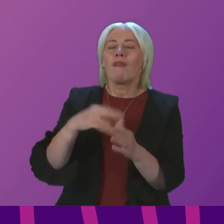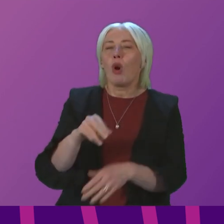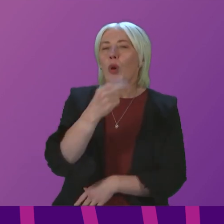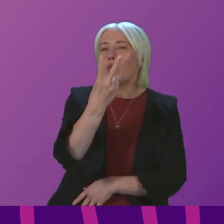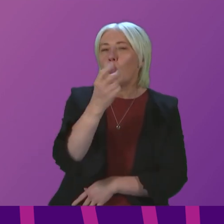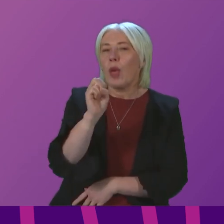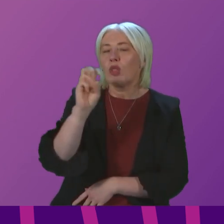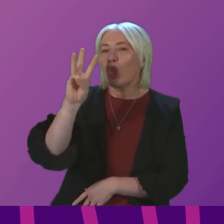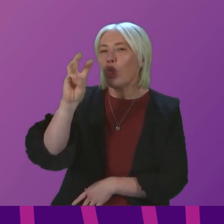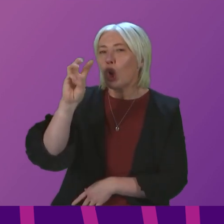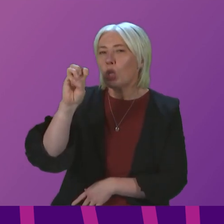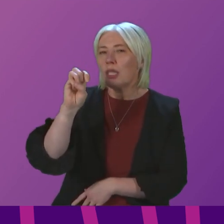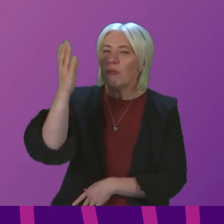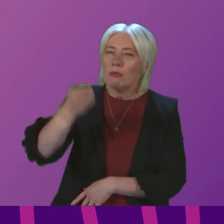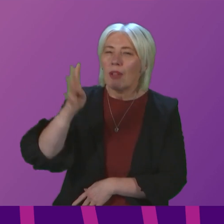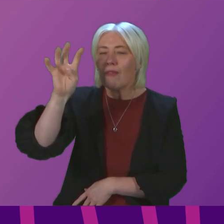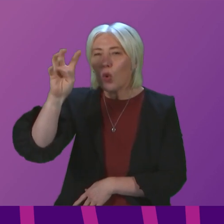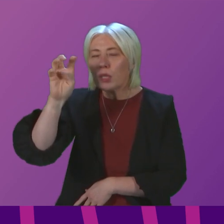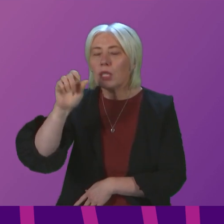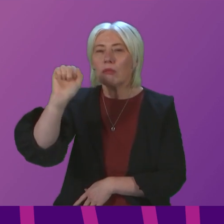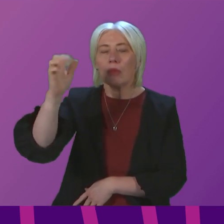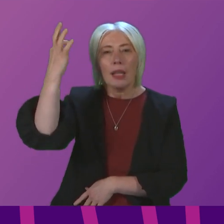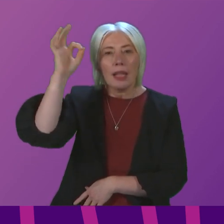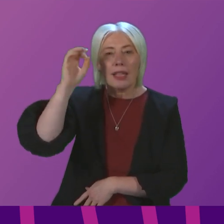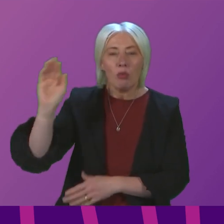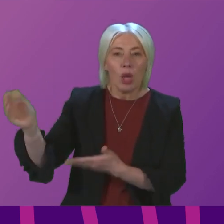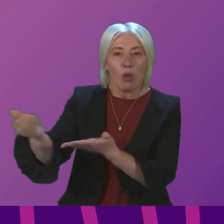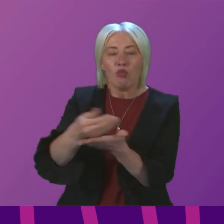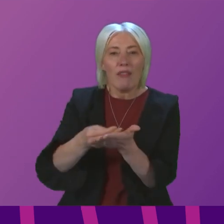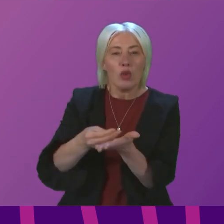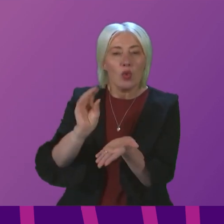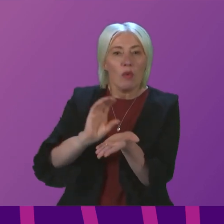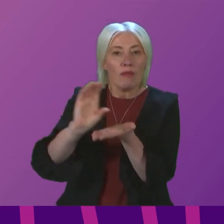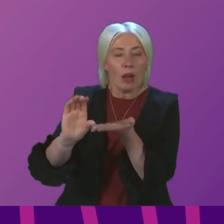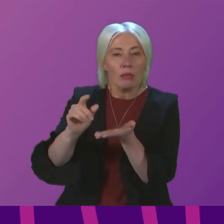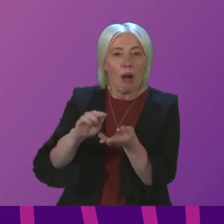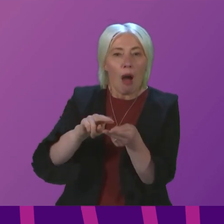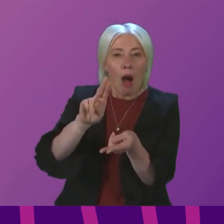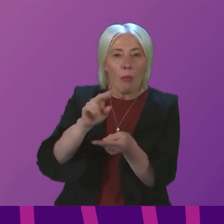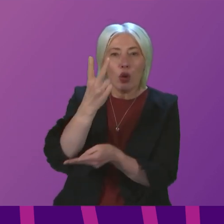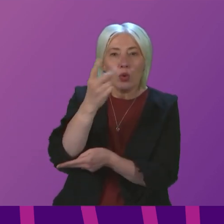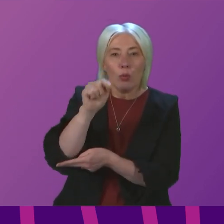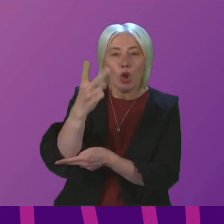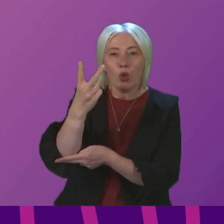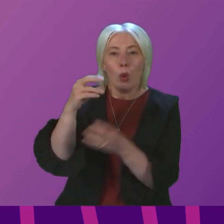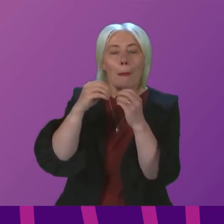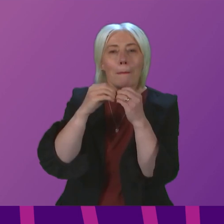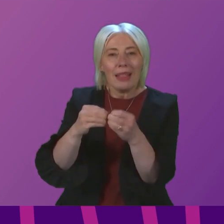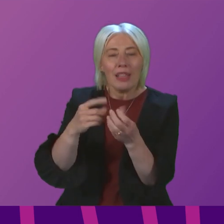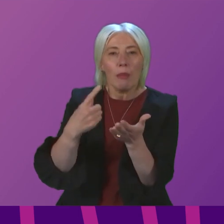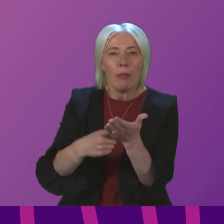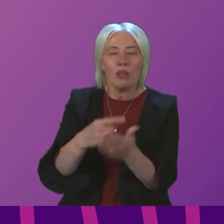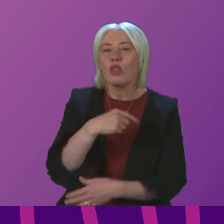2013-14, local authority revenue fund is up 2.2 billion. That is